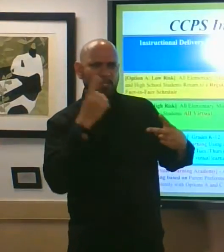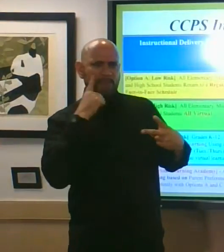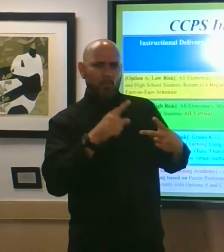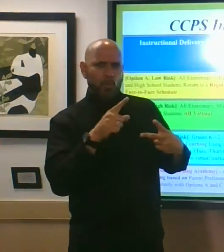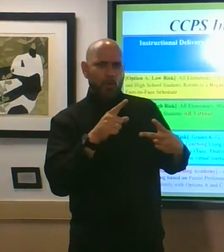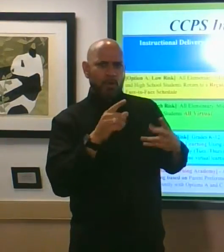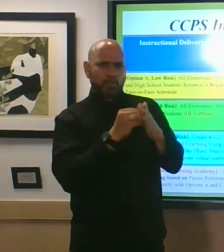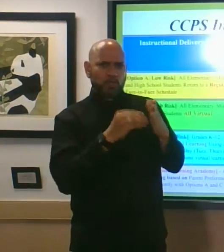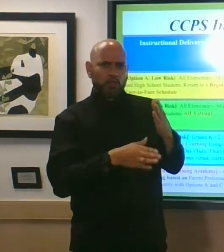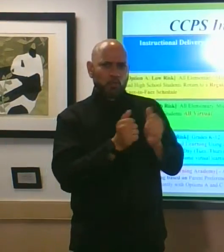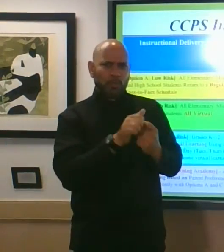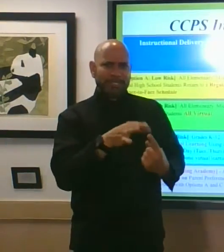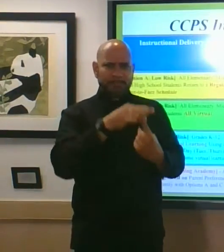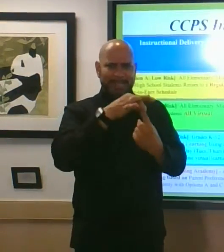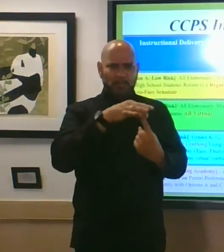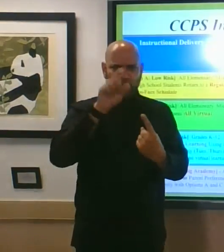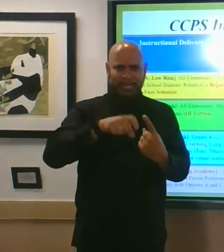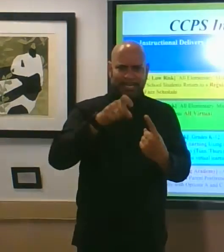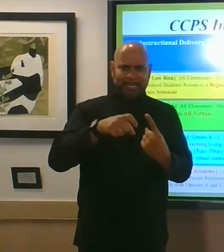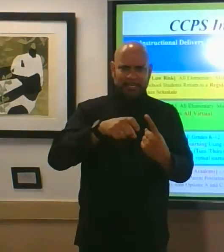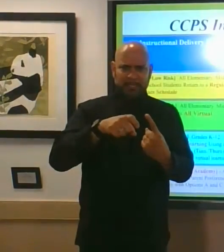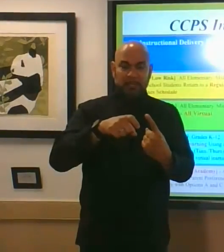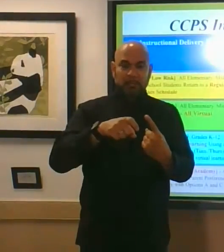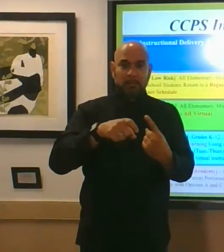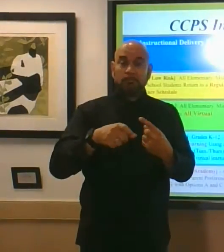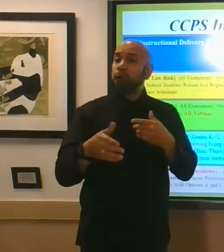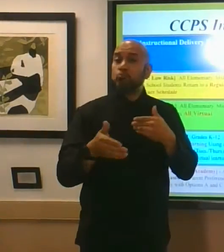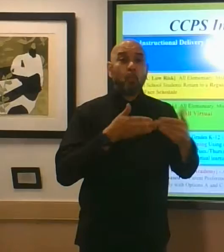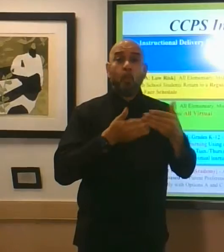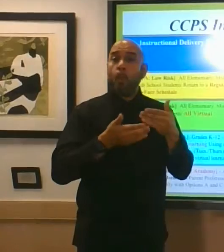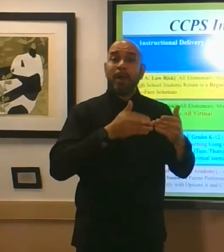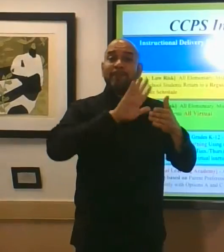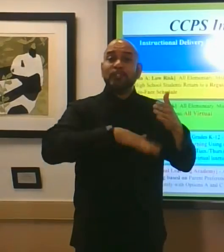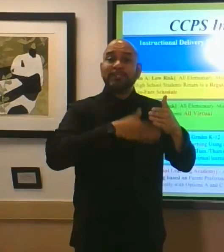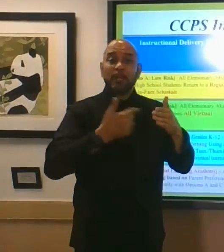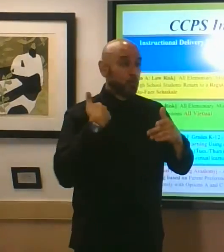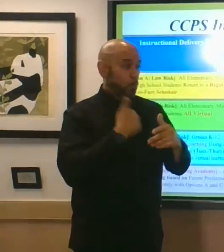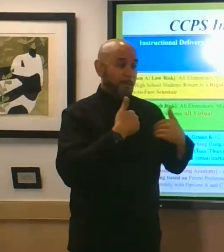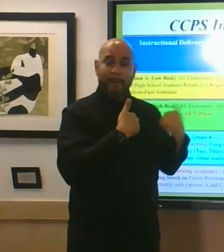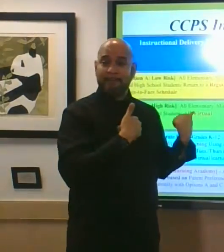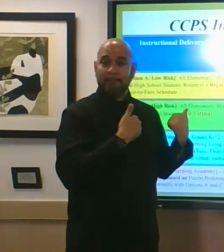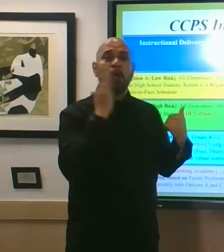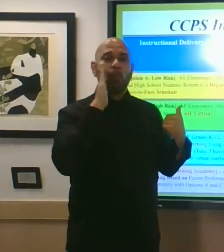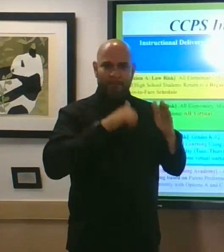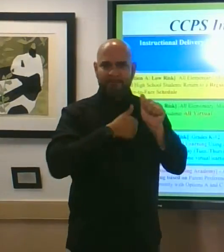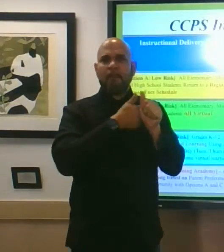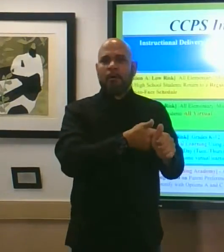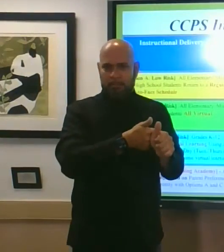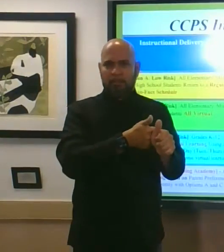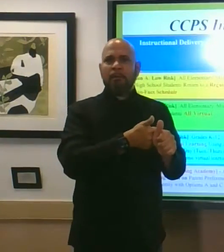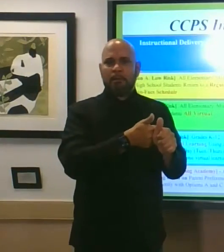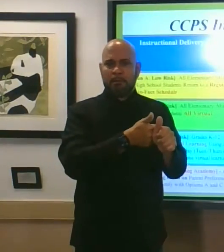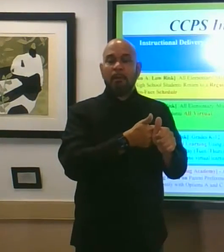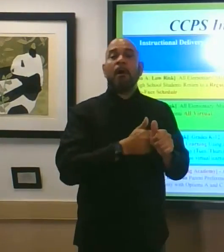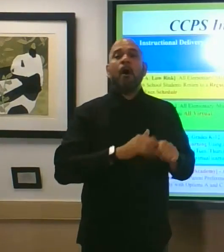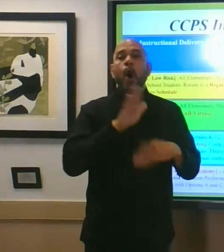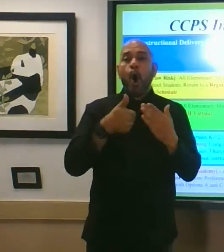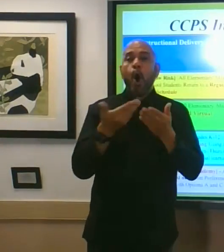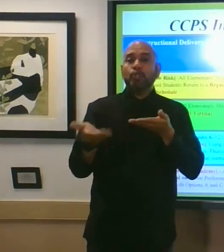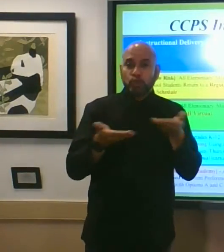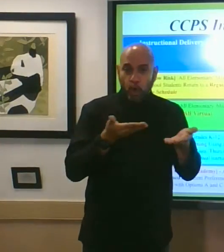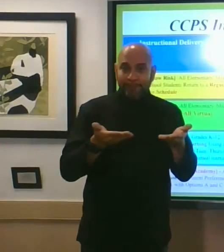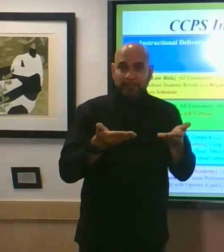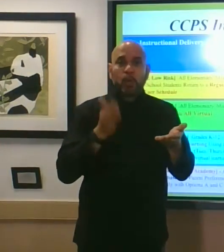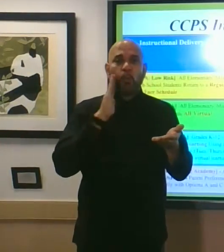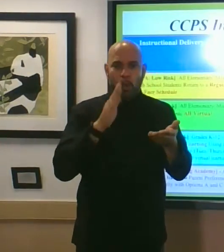with special needs needs will follow whatever schedule we follow and all of your services will be done virtually or